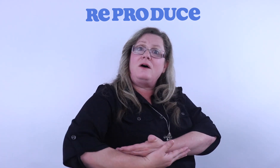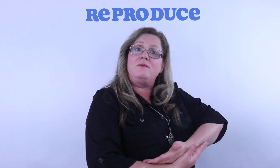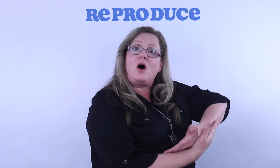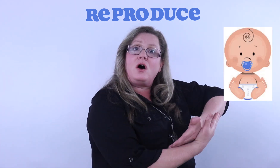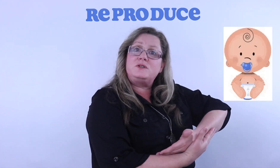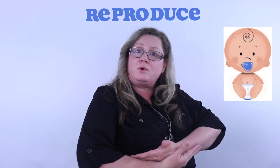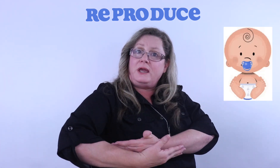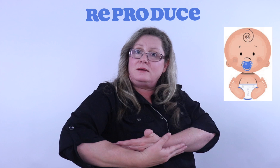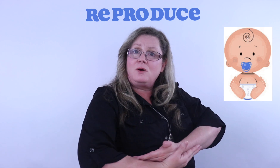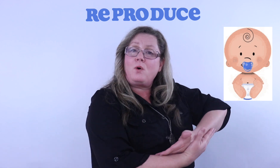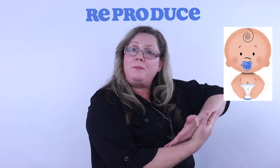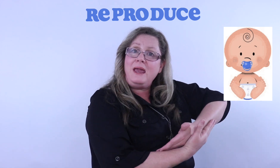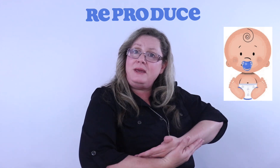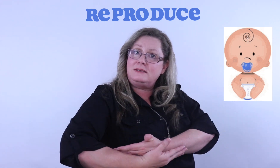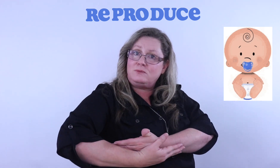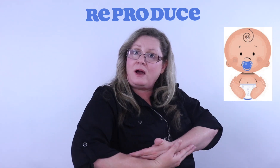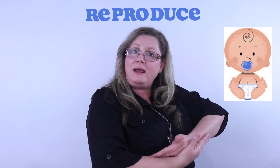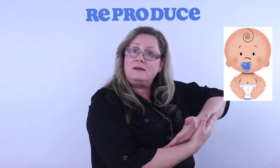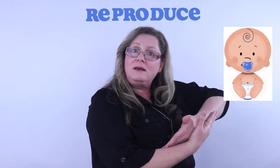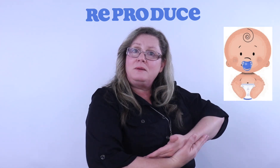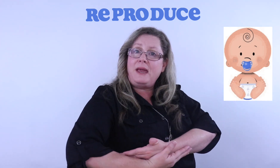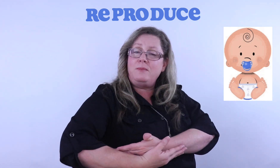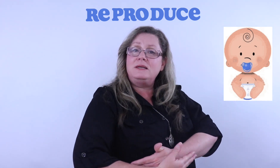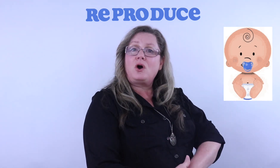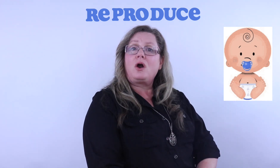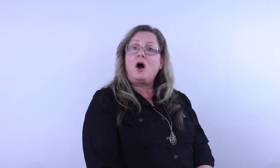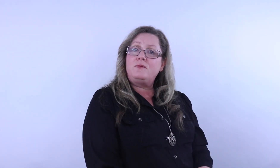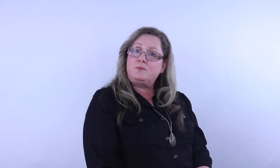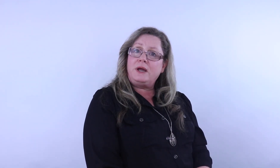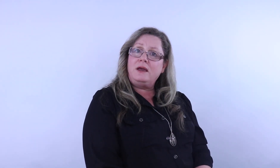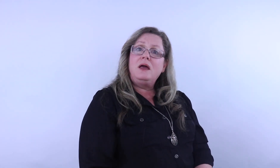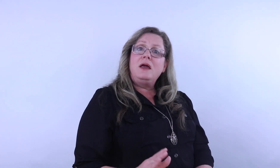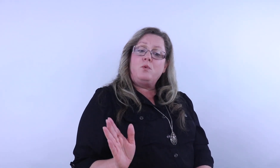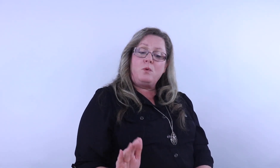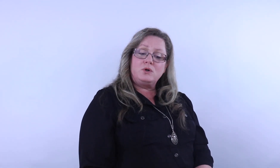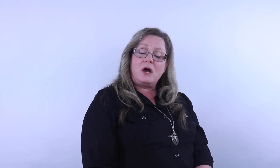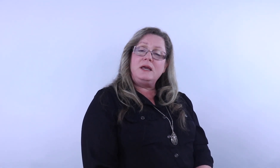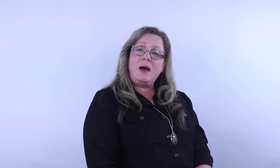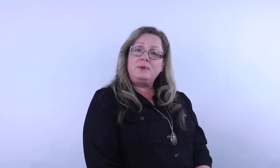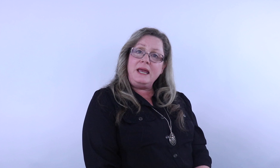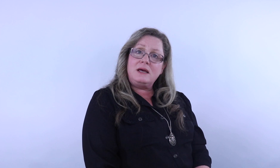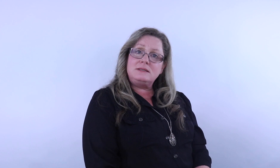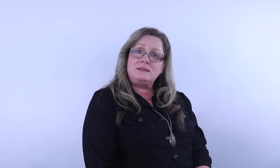offspring or babies right? Babies are offspring. Well when we're talking about plants